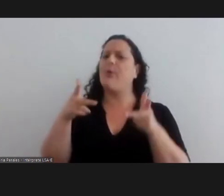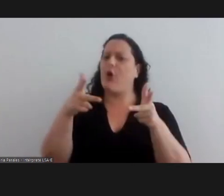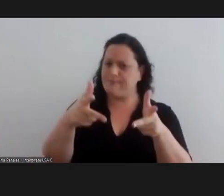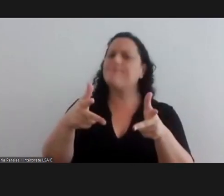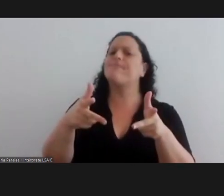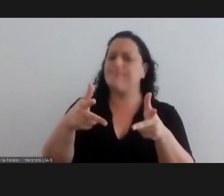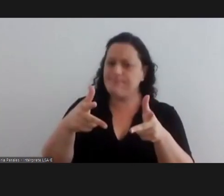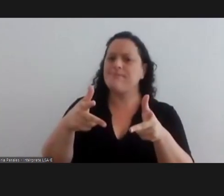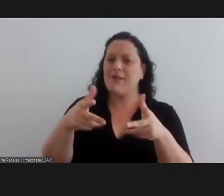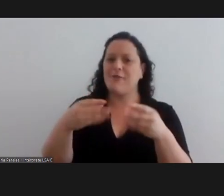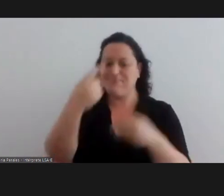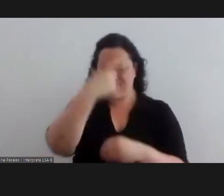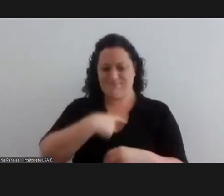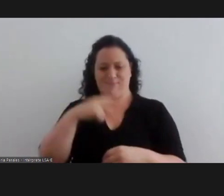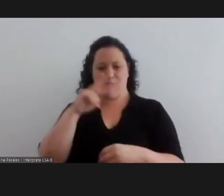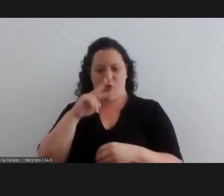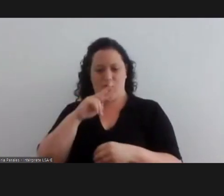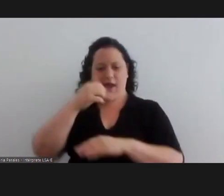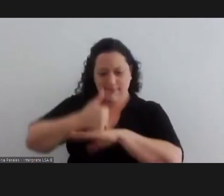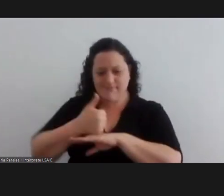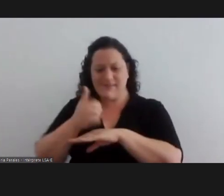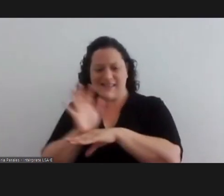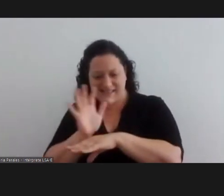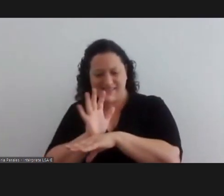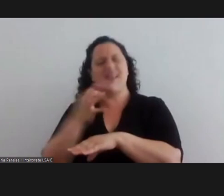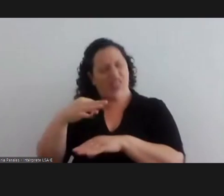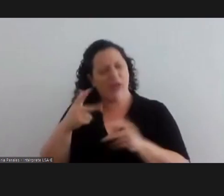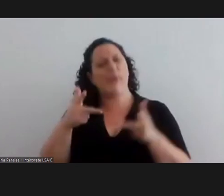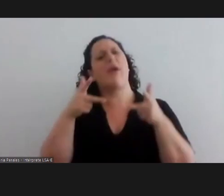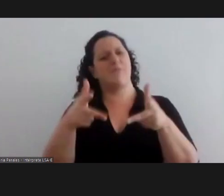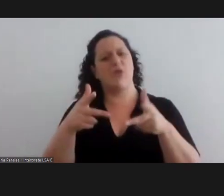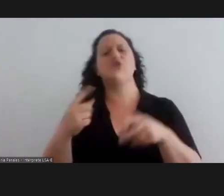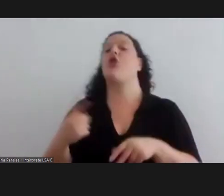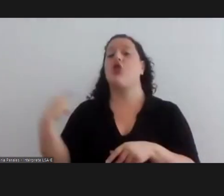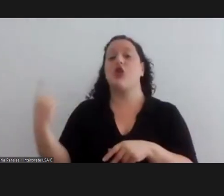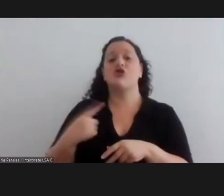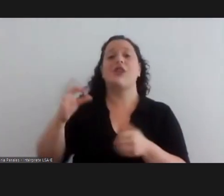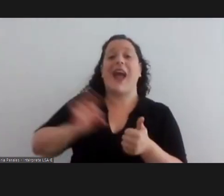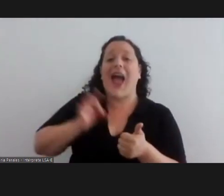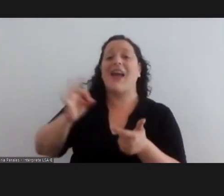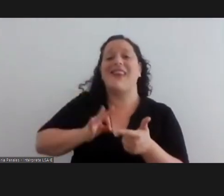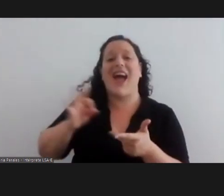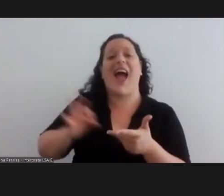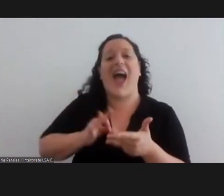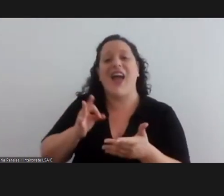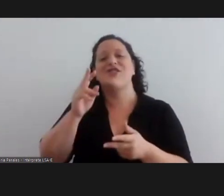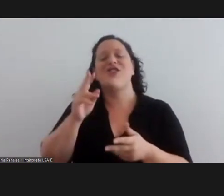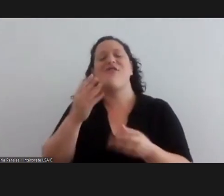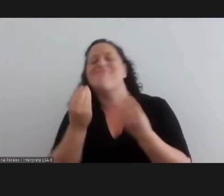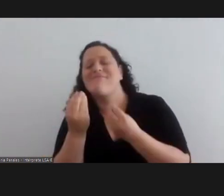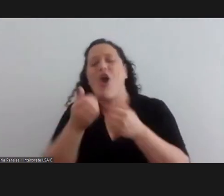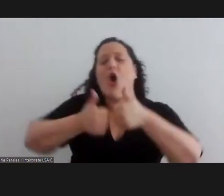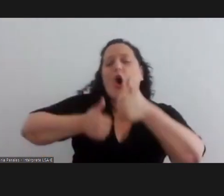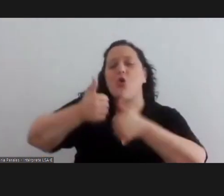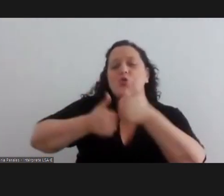thanks and that i should mention it's the fact that have